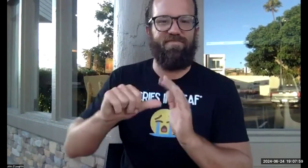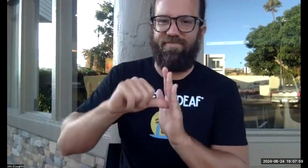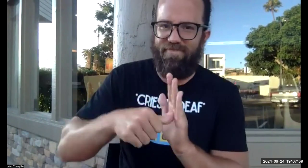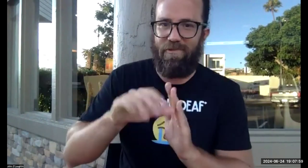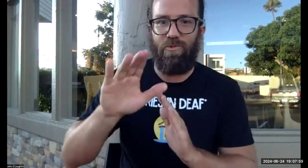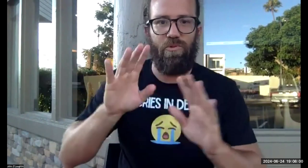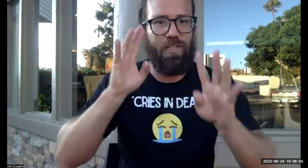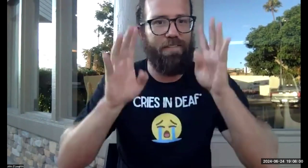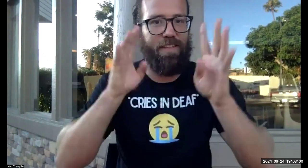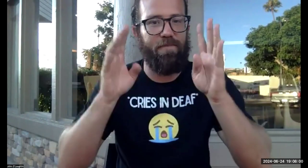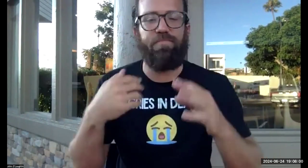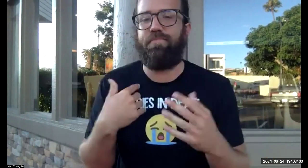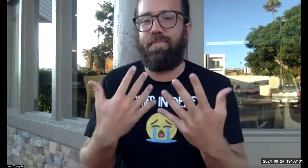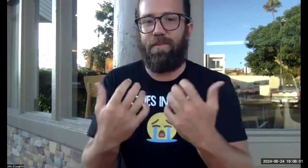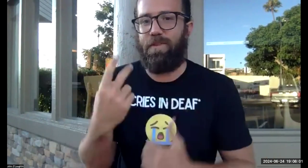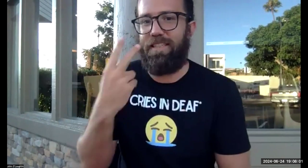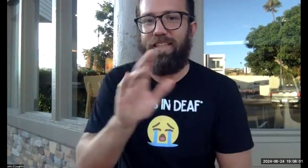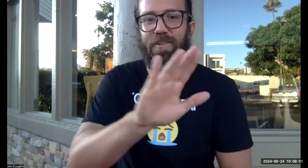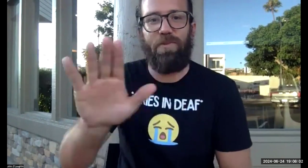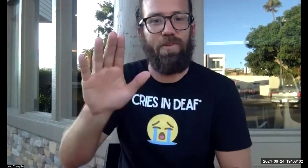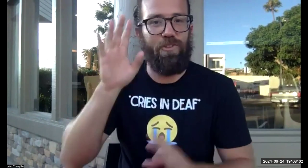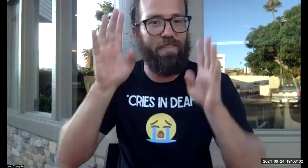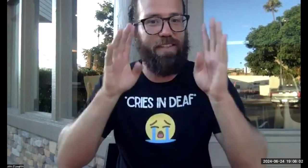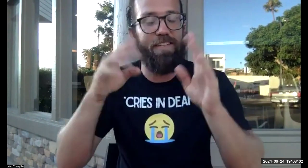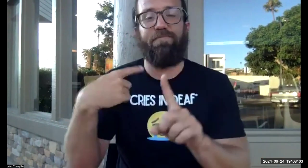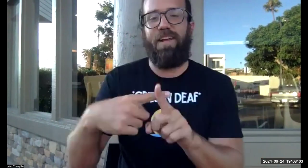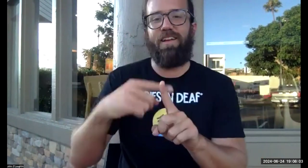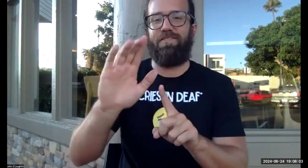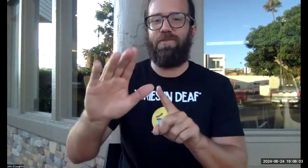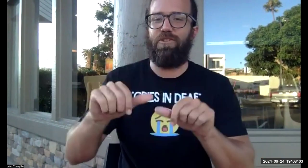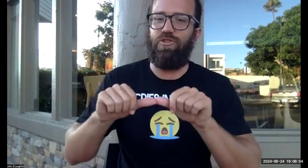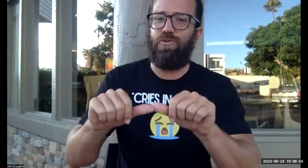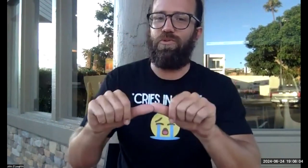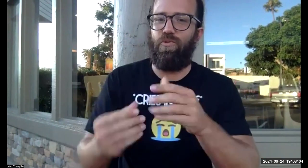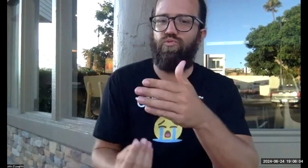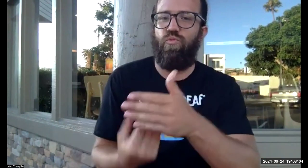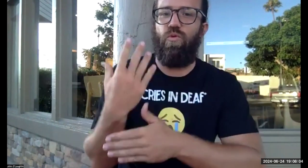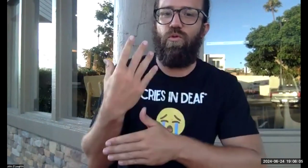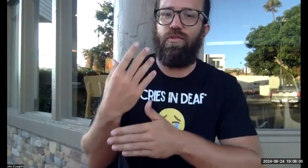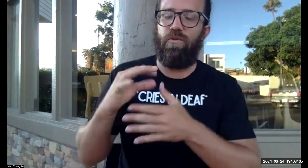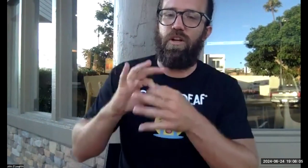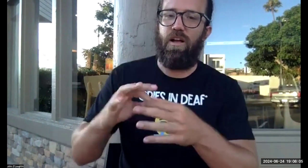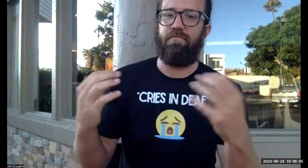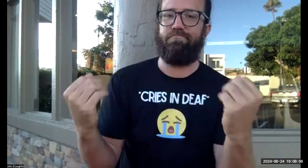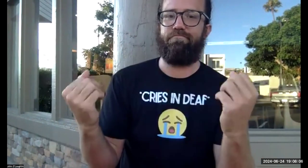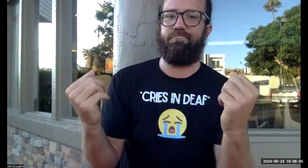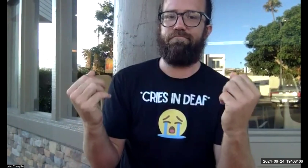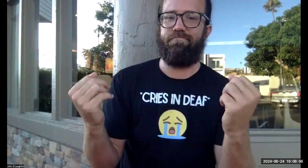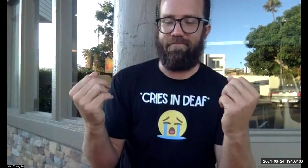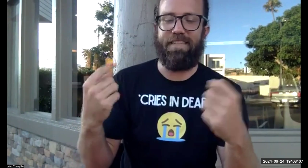unit projects really emphasize your creativity. And I want to see your creativity. Um, and I want to see that in